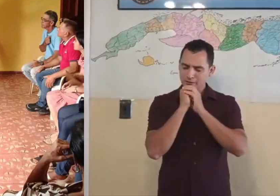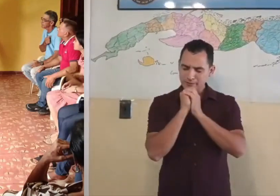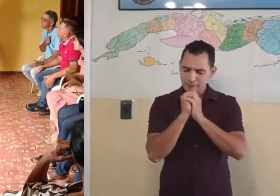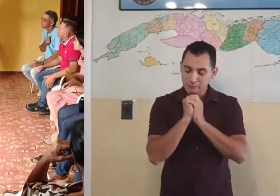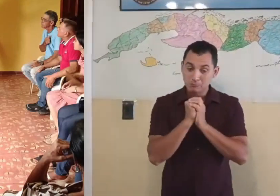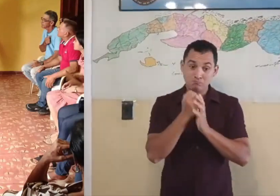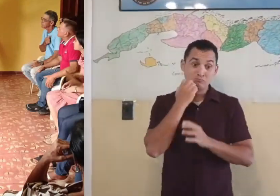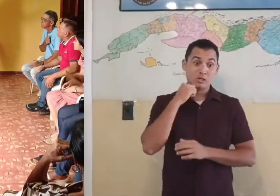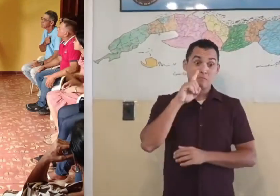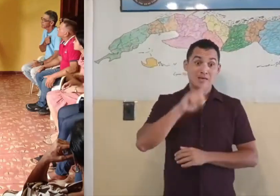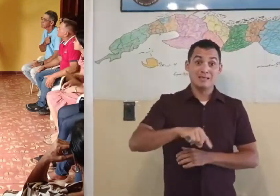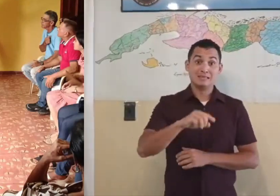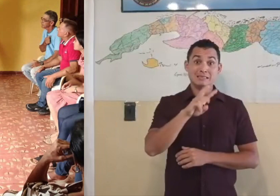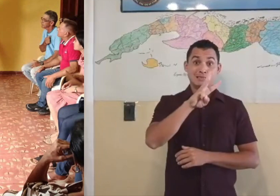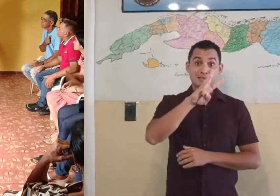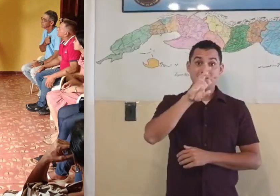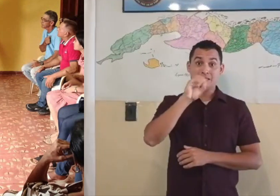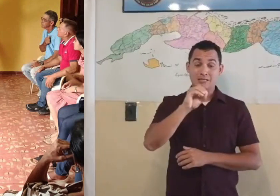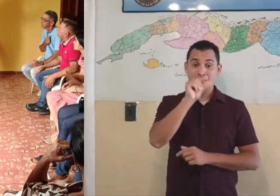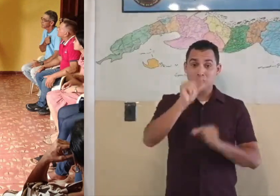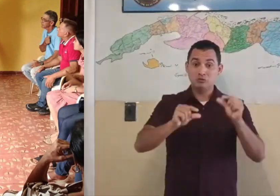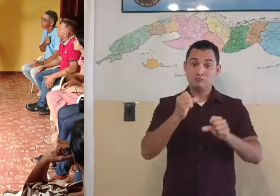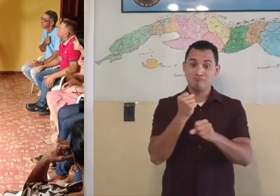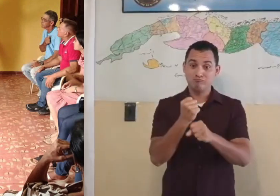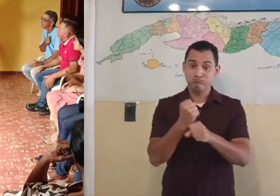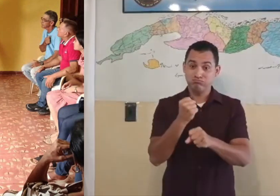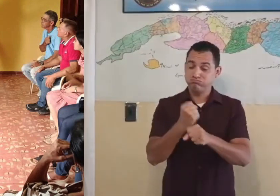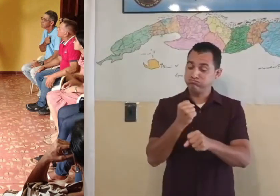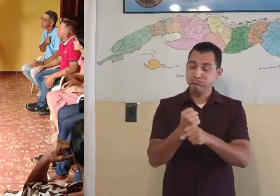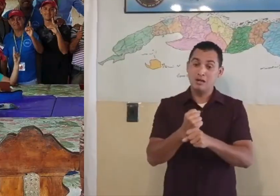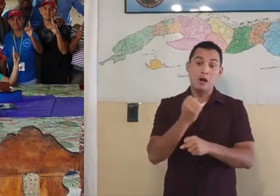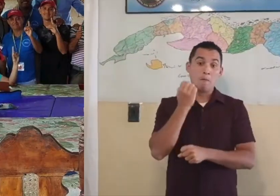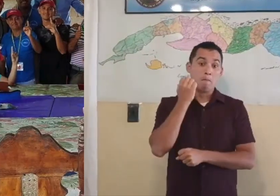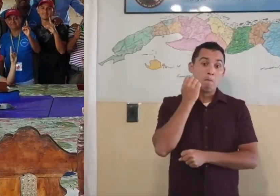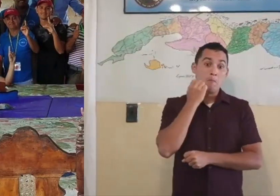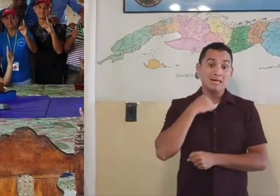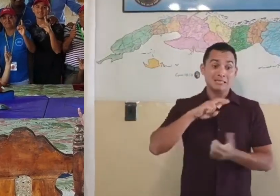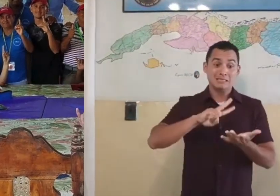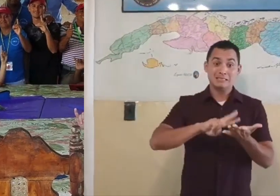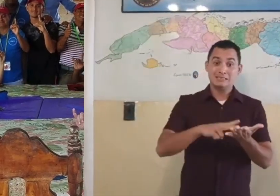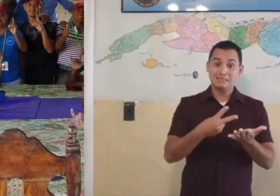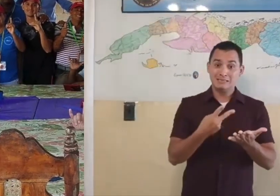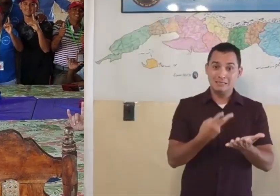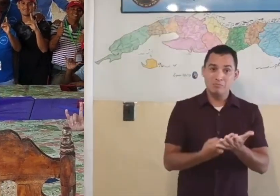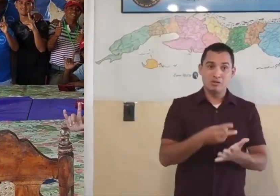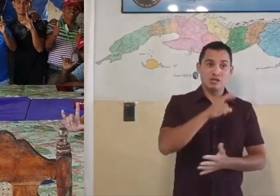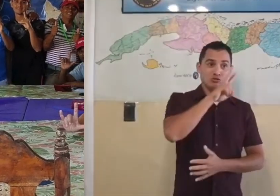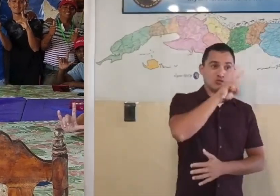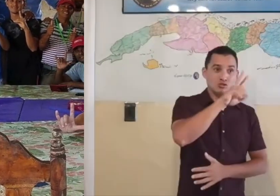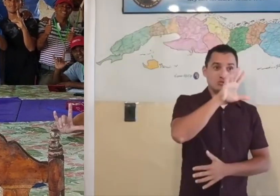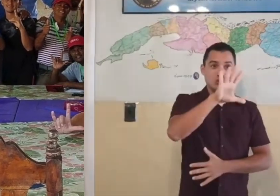schools and small prayer groups. We have 30 full-time workers and 256